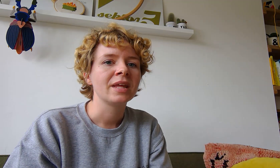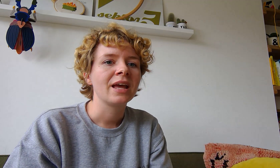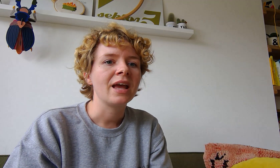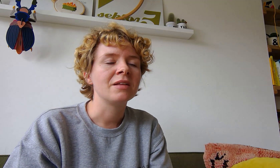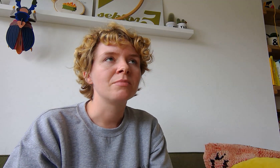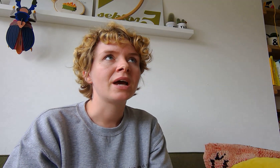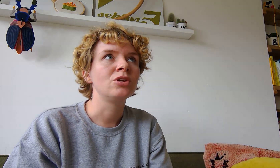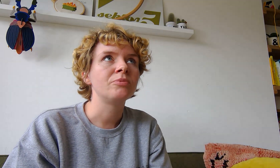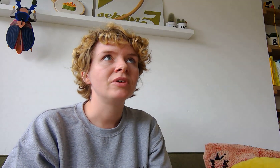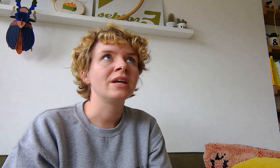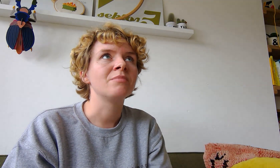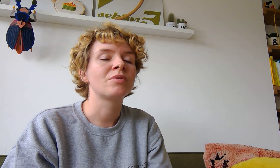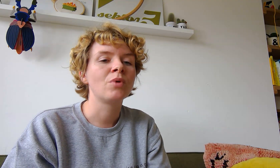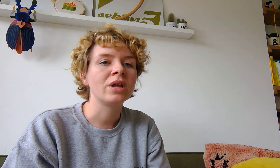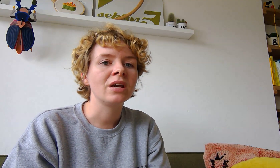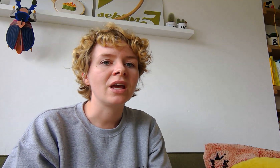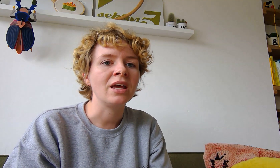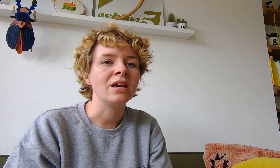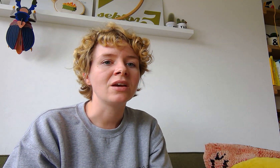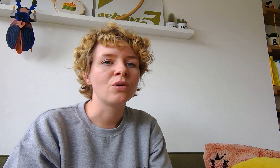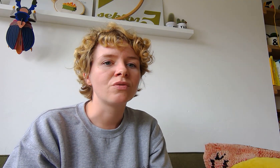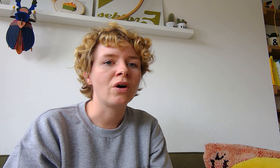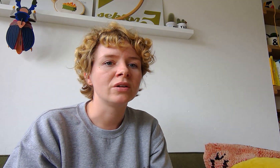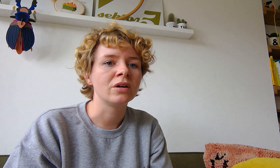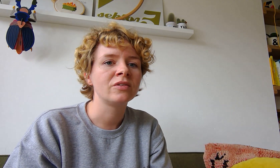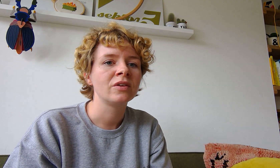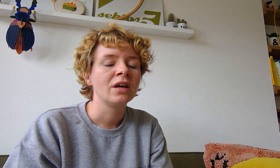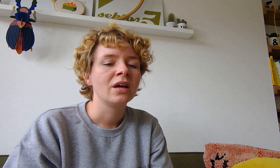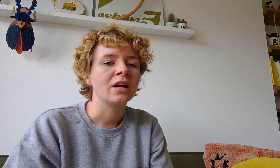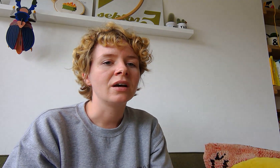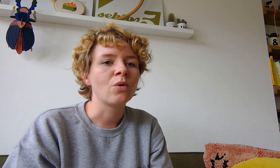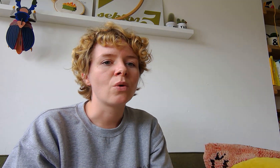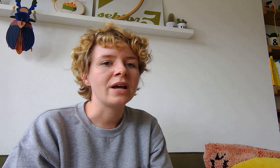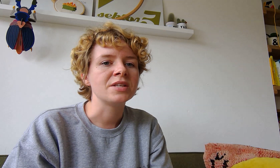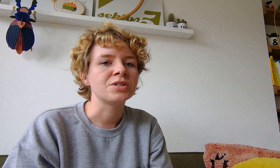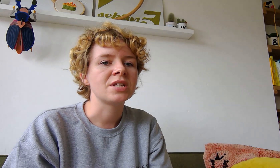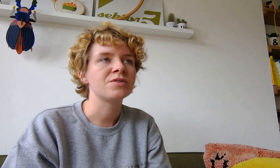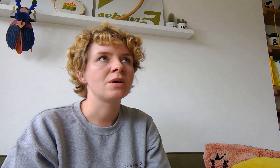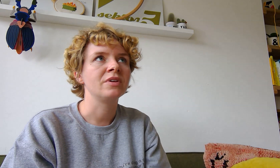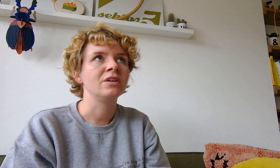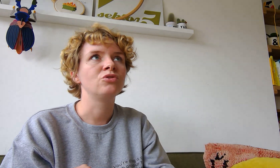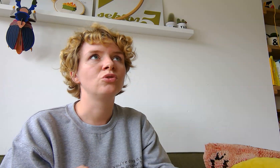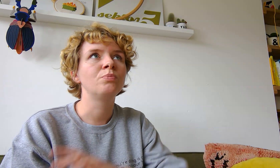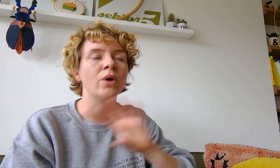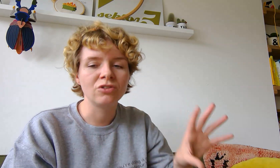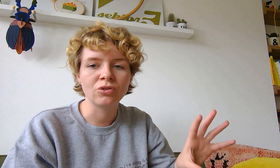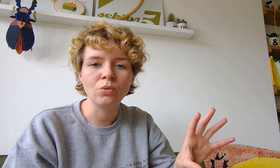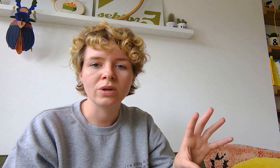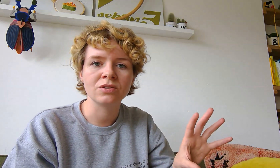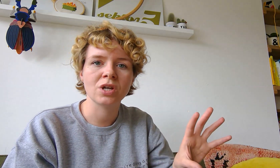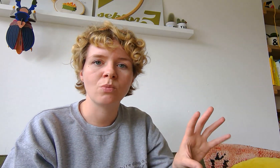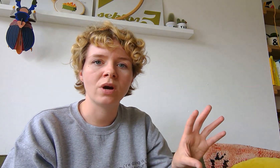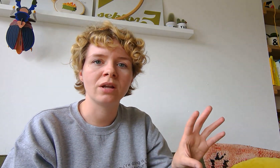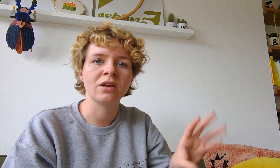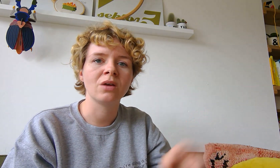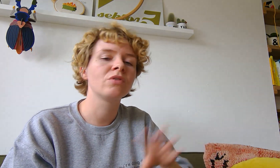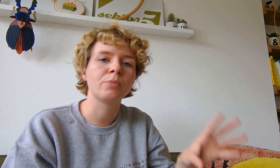And by adopting and promoting a code of conduct, organizers have something to point to when someone, one of the